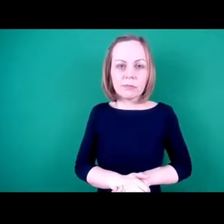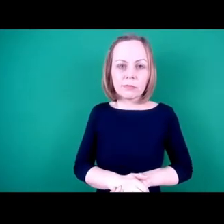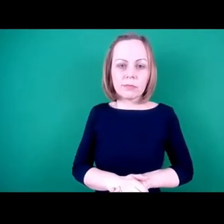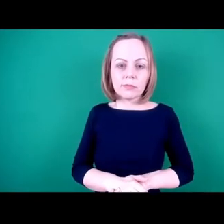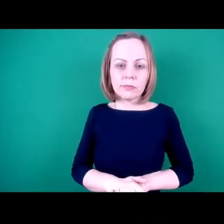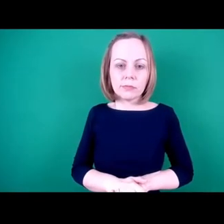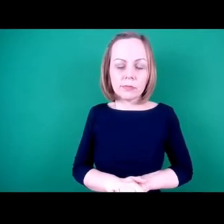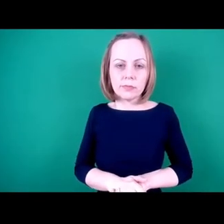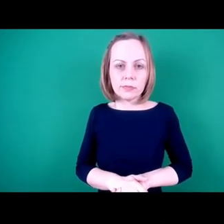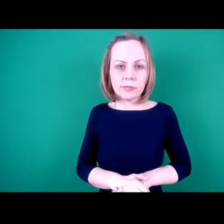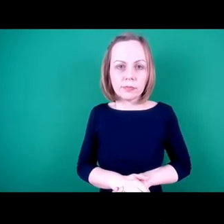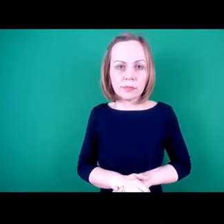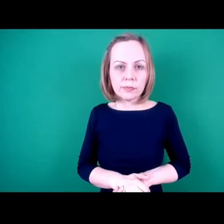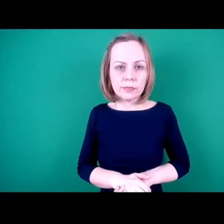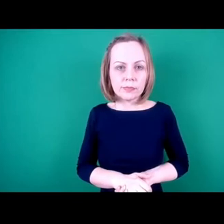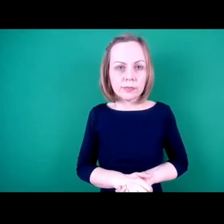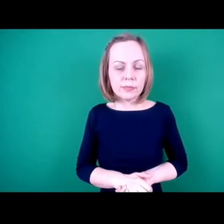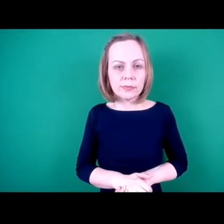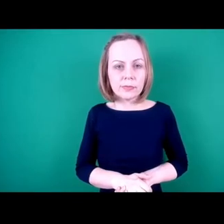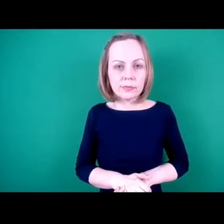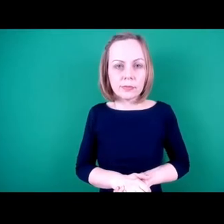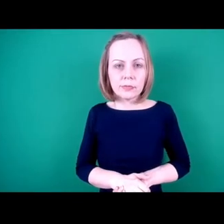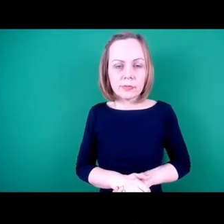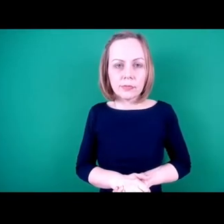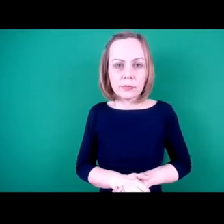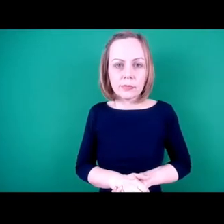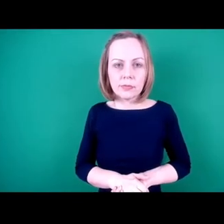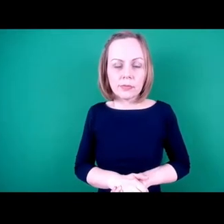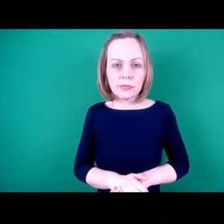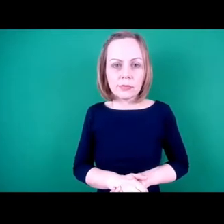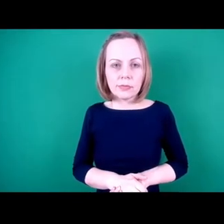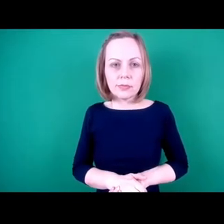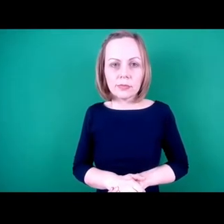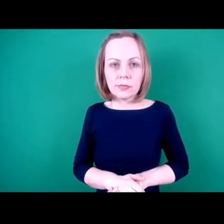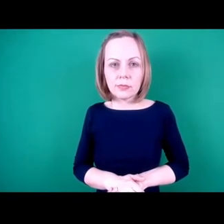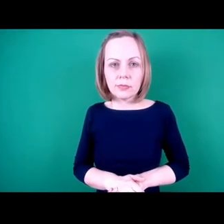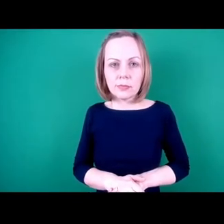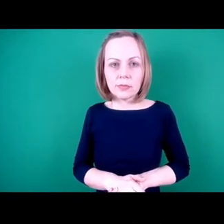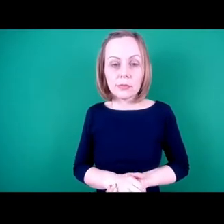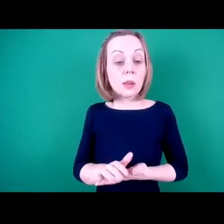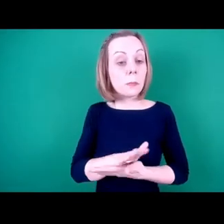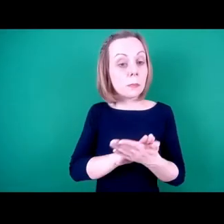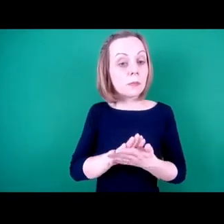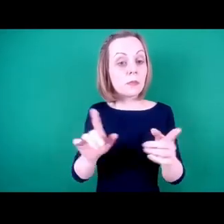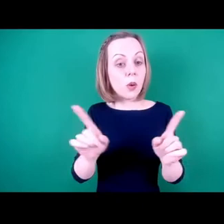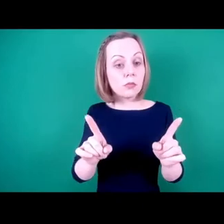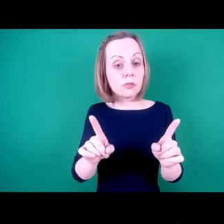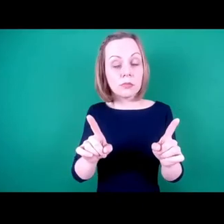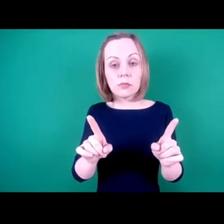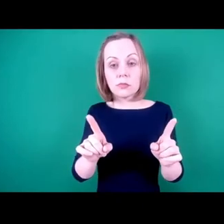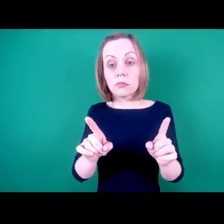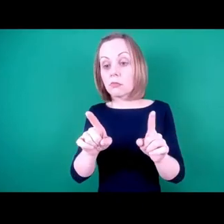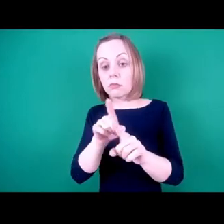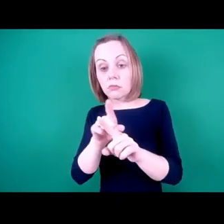It also means that we need to give authority to people to lead